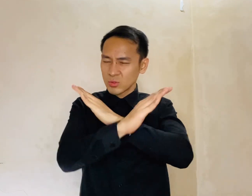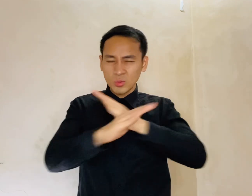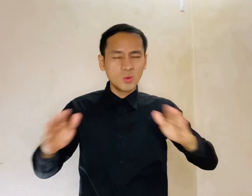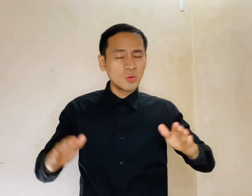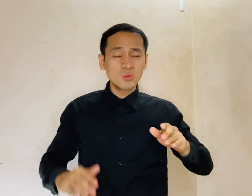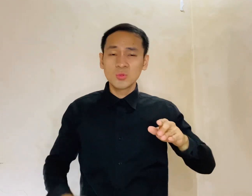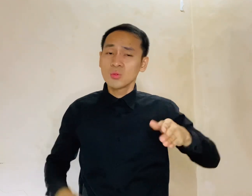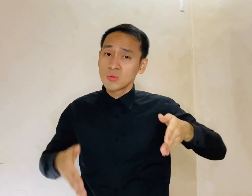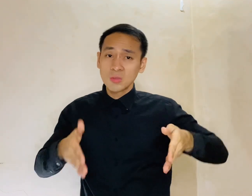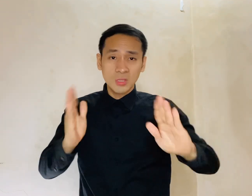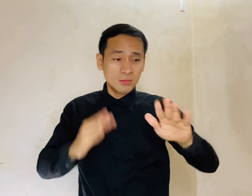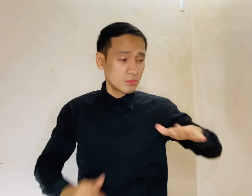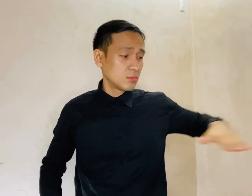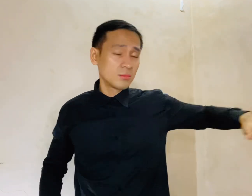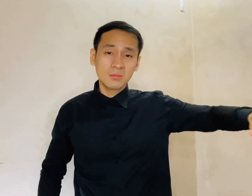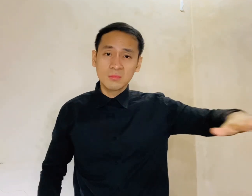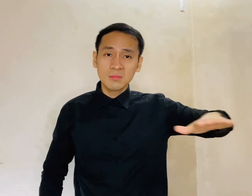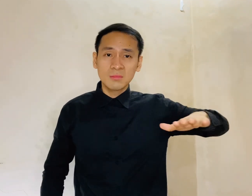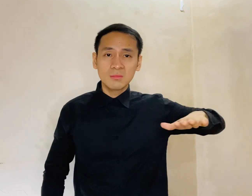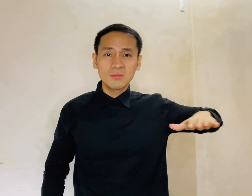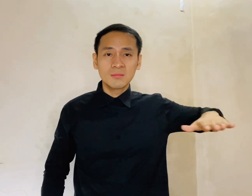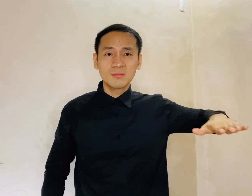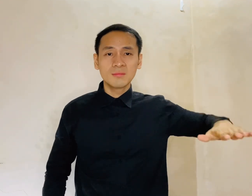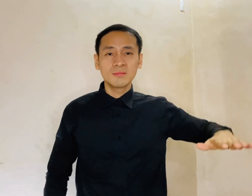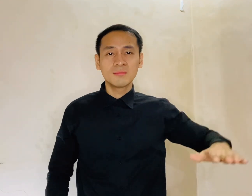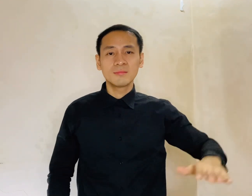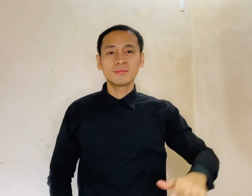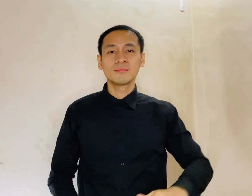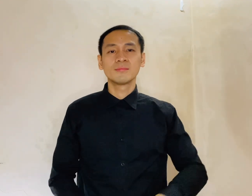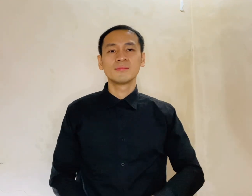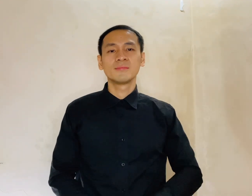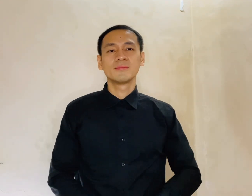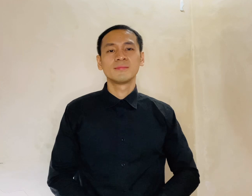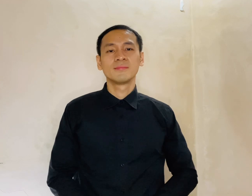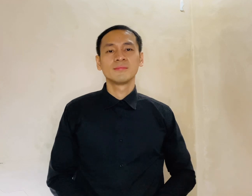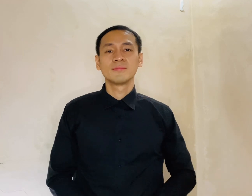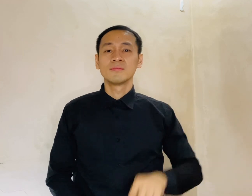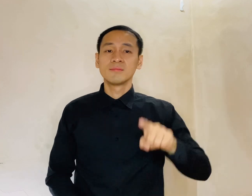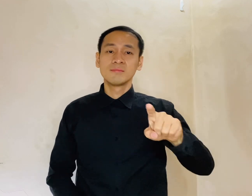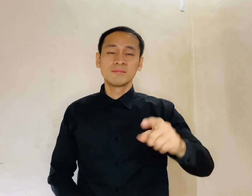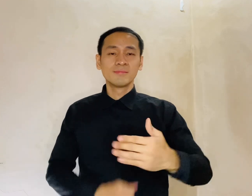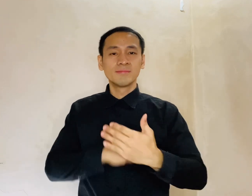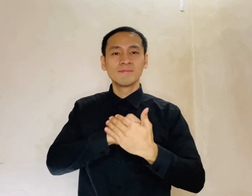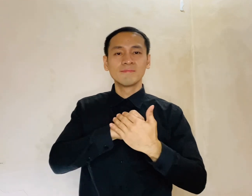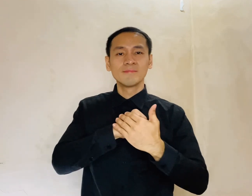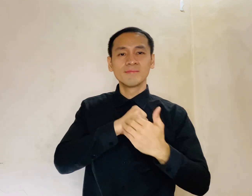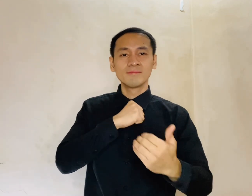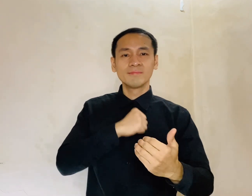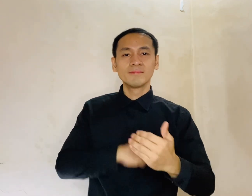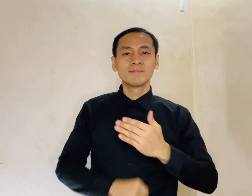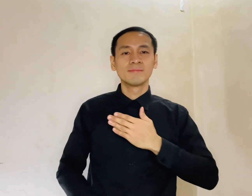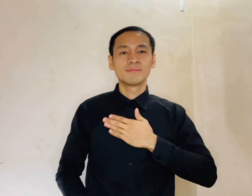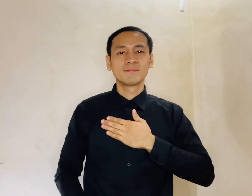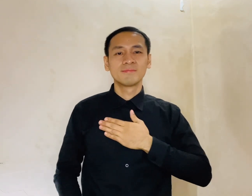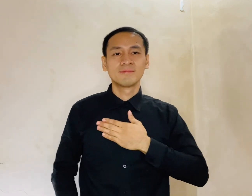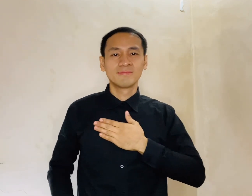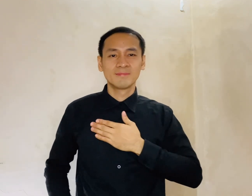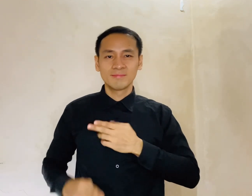don't you let them You just call out my